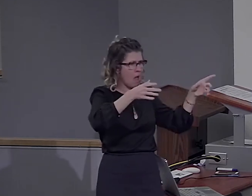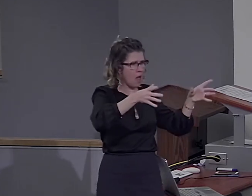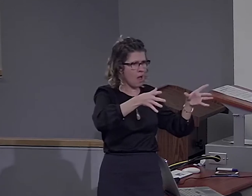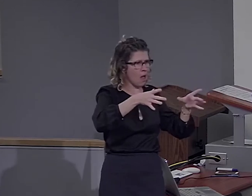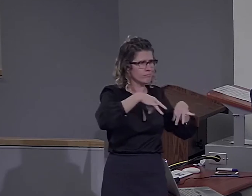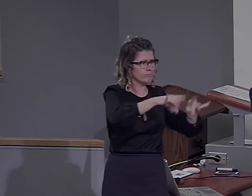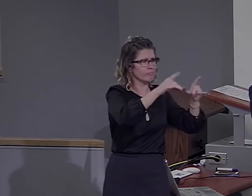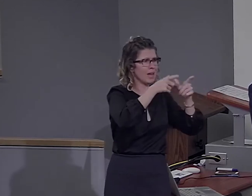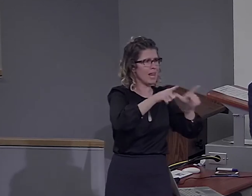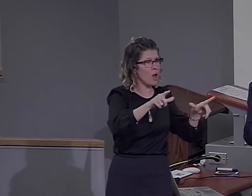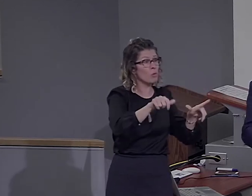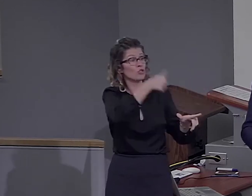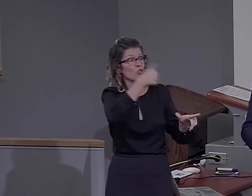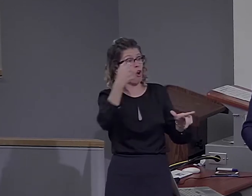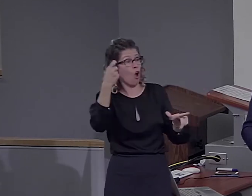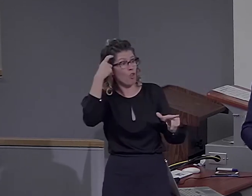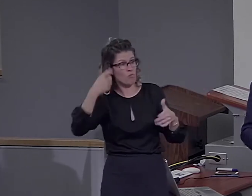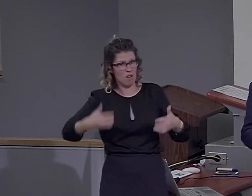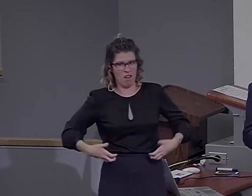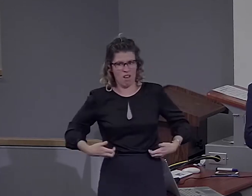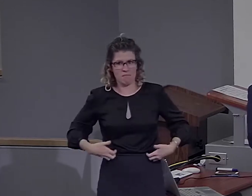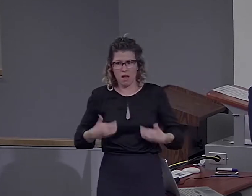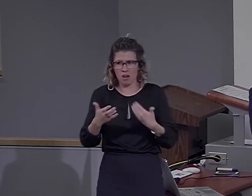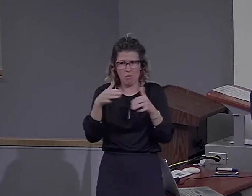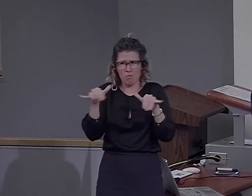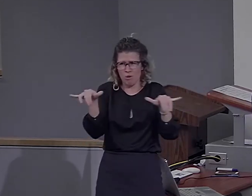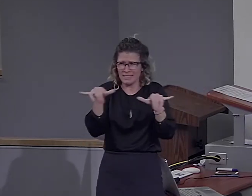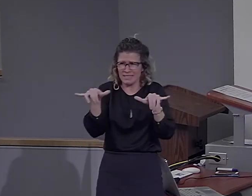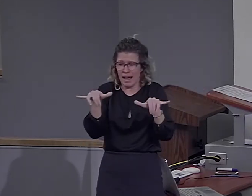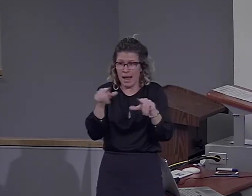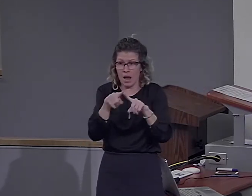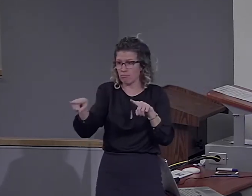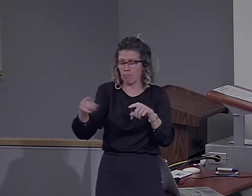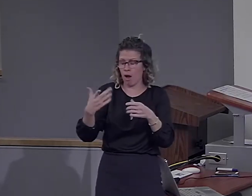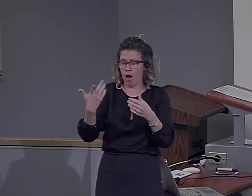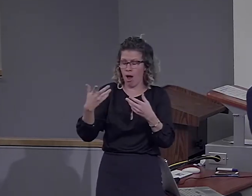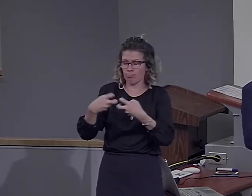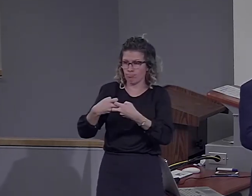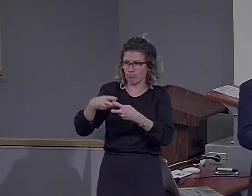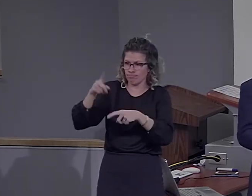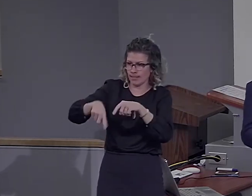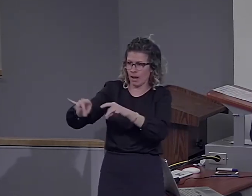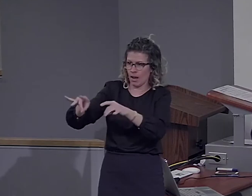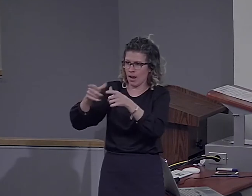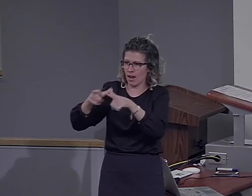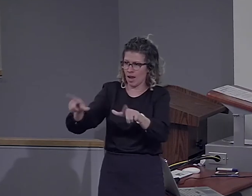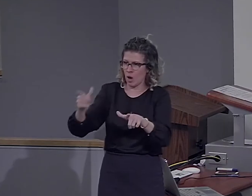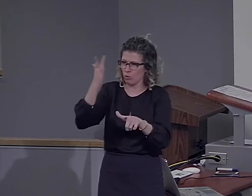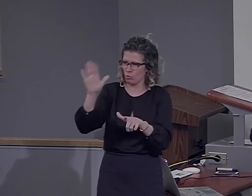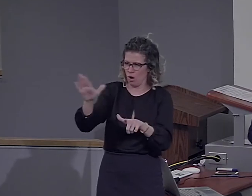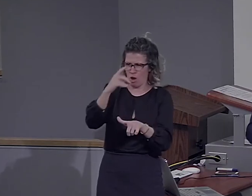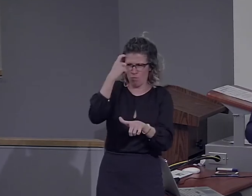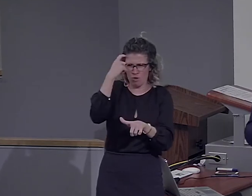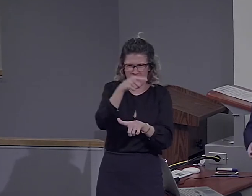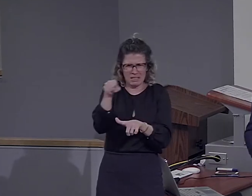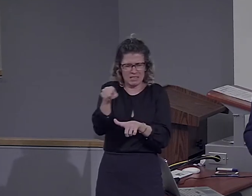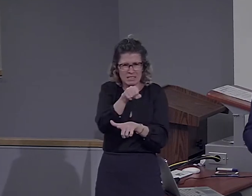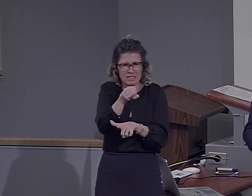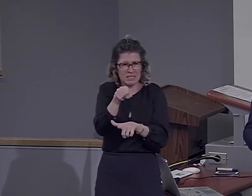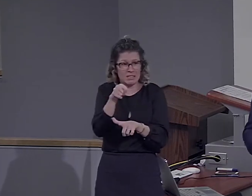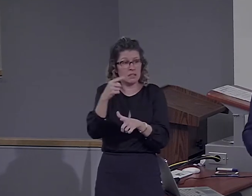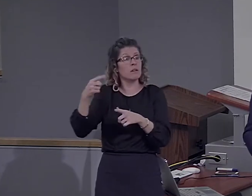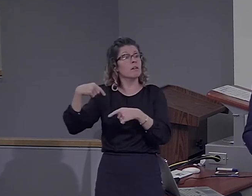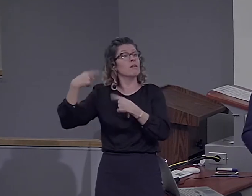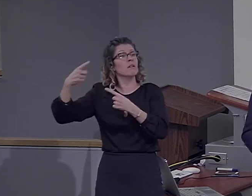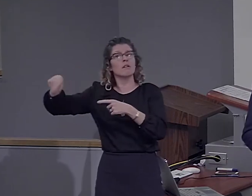about the same size, is not able to acquire language. And a classic hypothesis in the field, dating from Noam